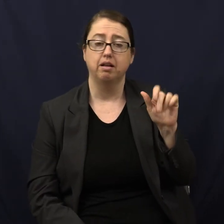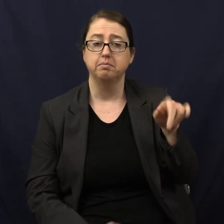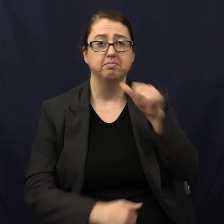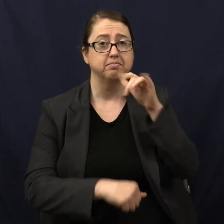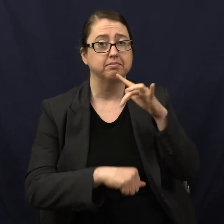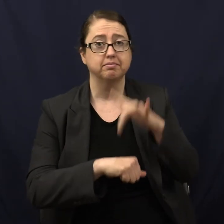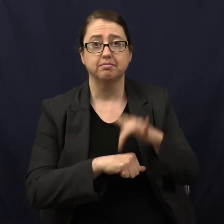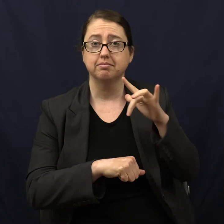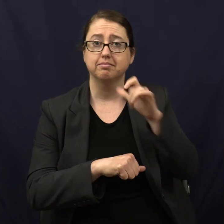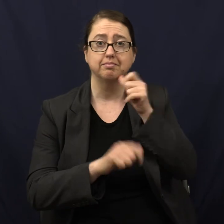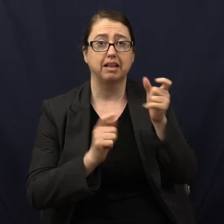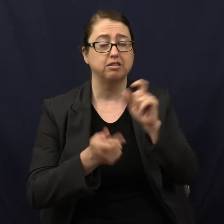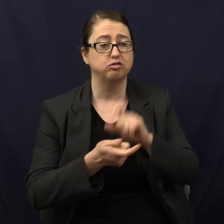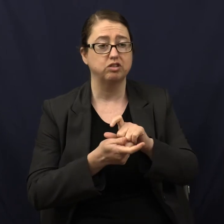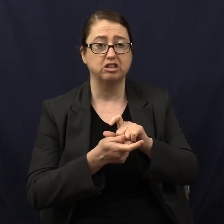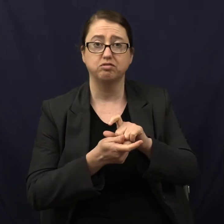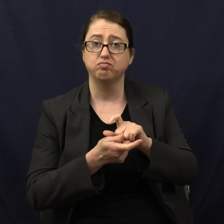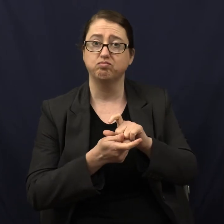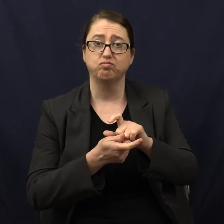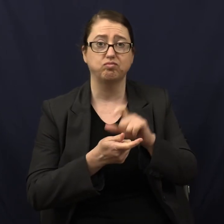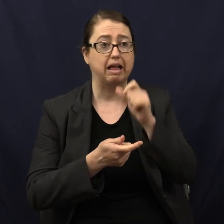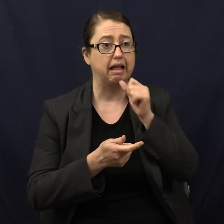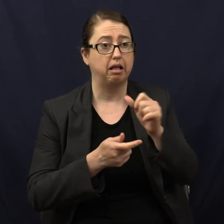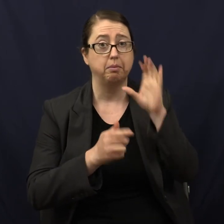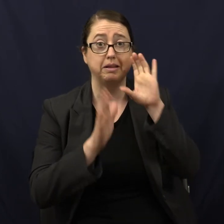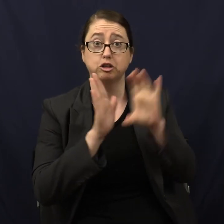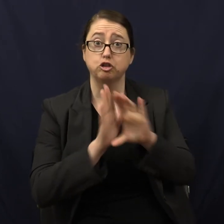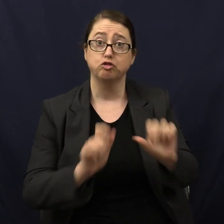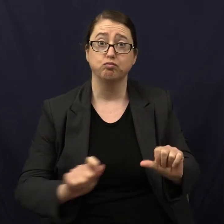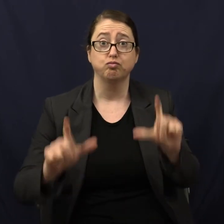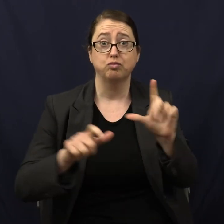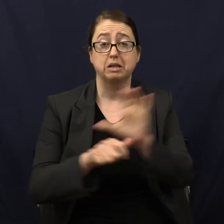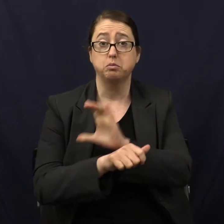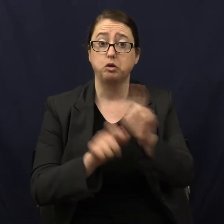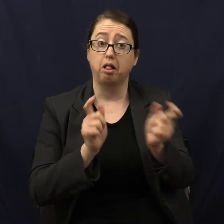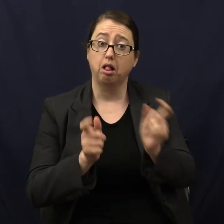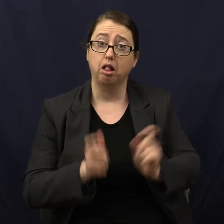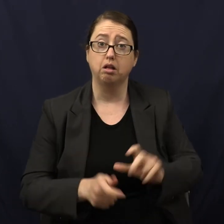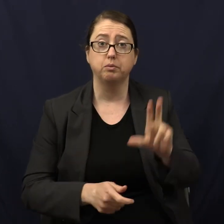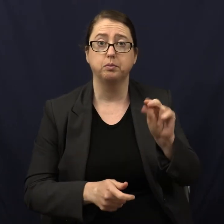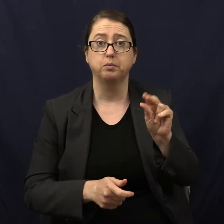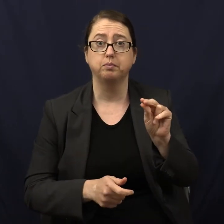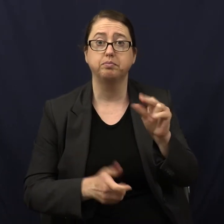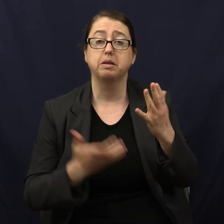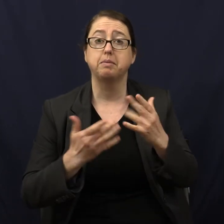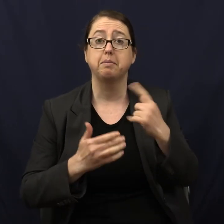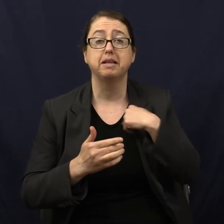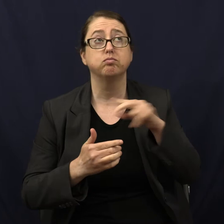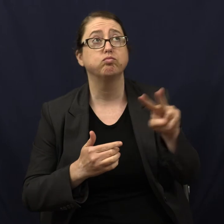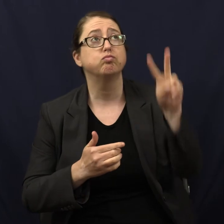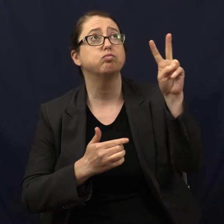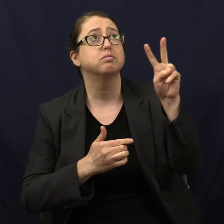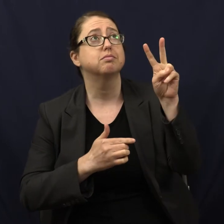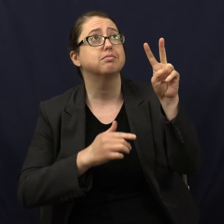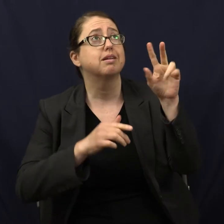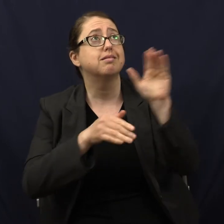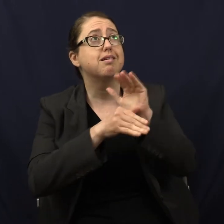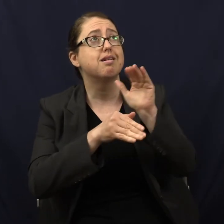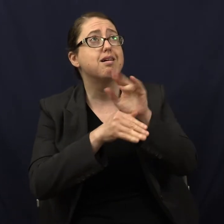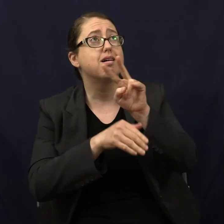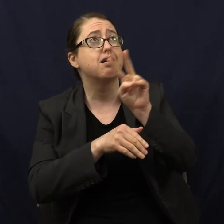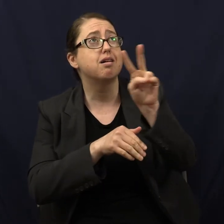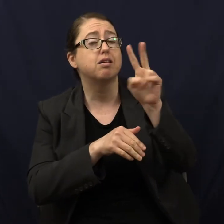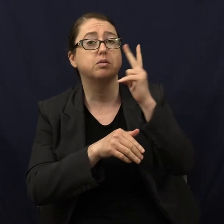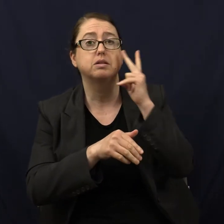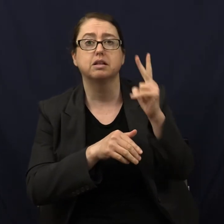not changed, not photoshopped. If you look out into space, you might see this looking at you, right? And why